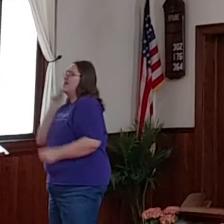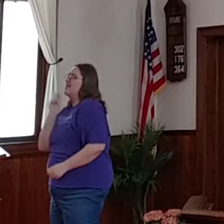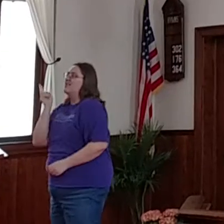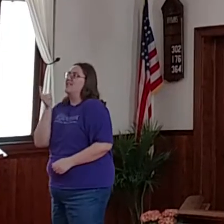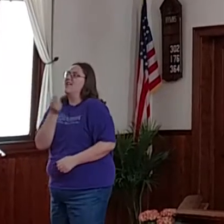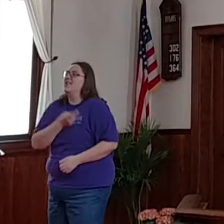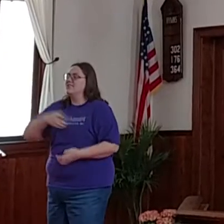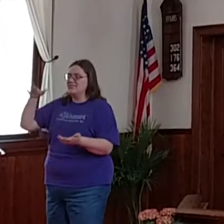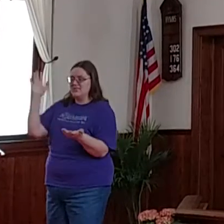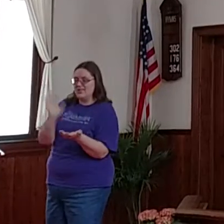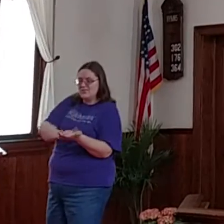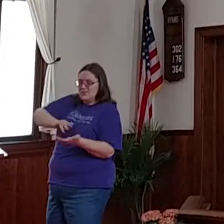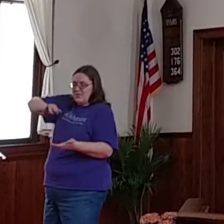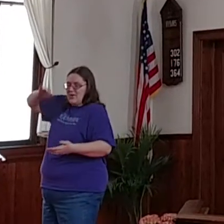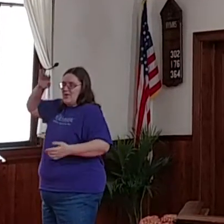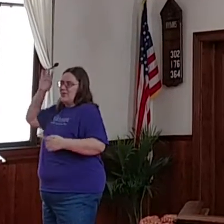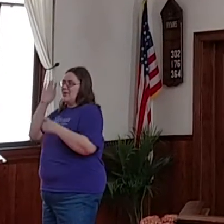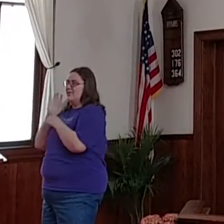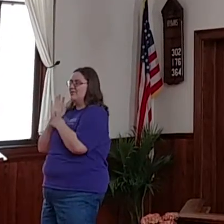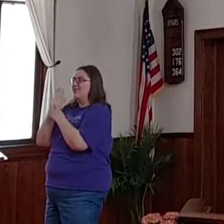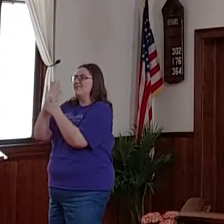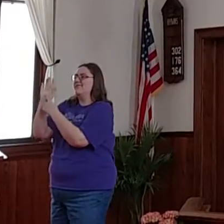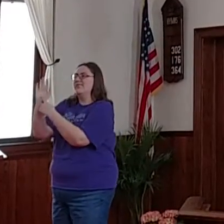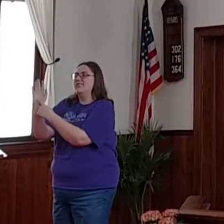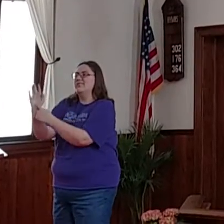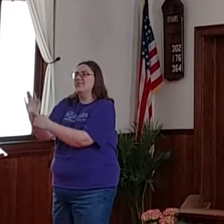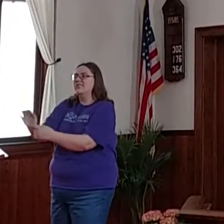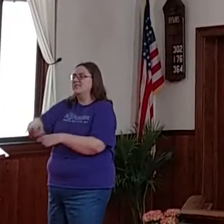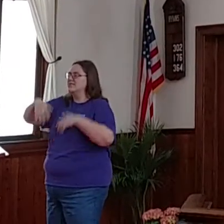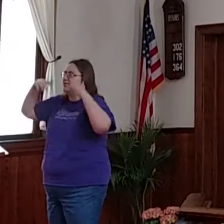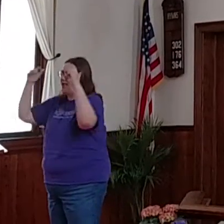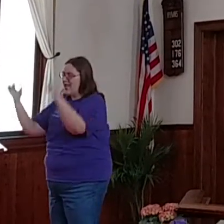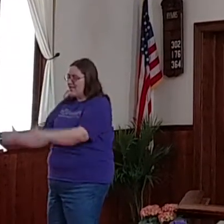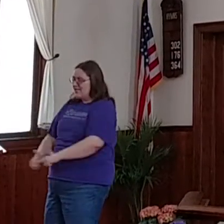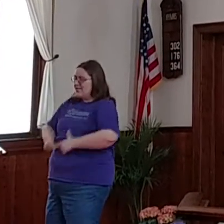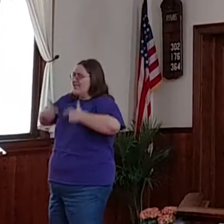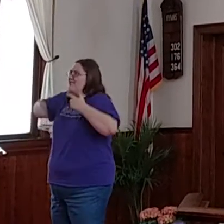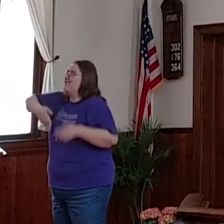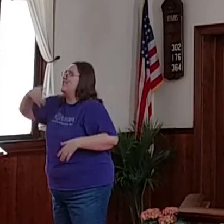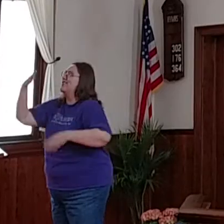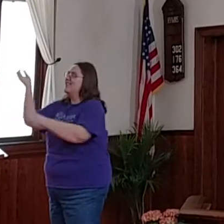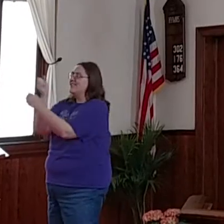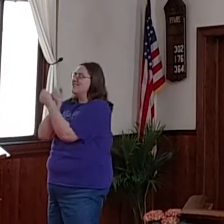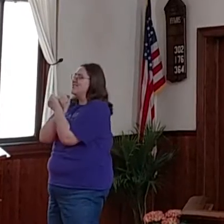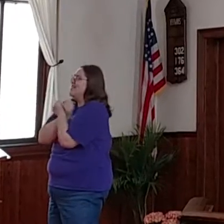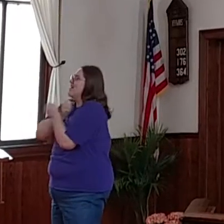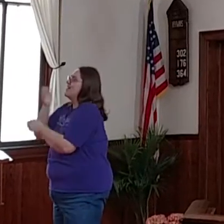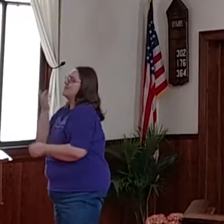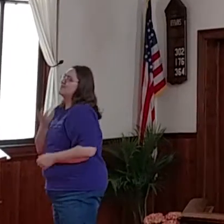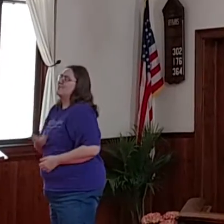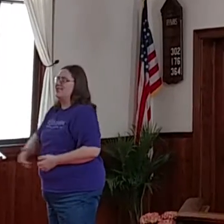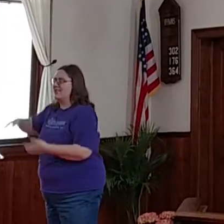us, his glory revealed, living he loved me,